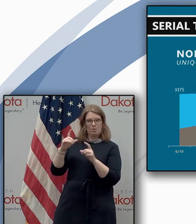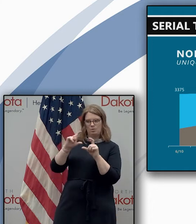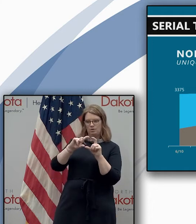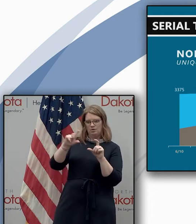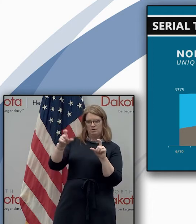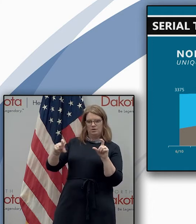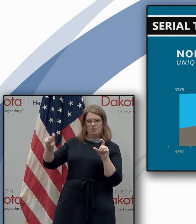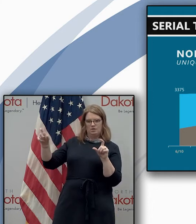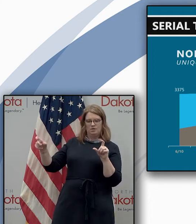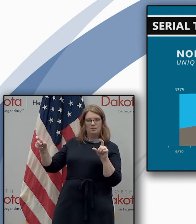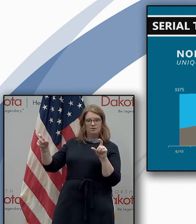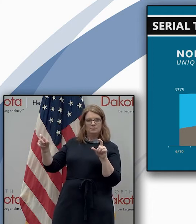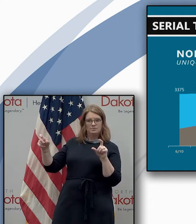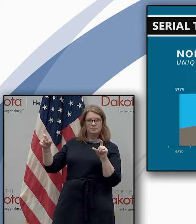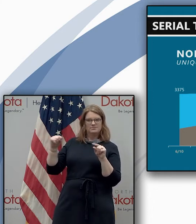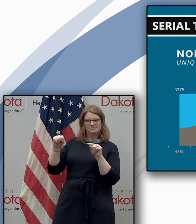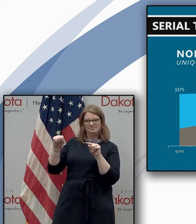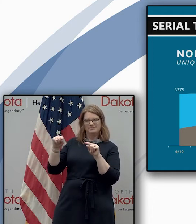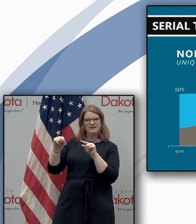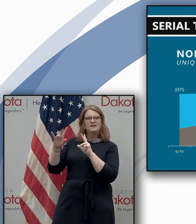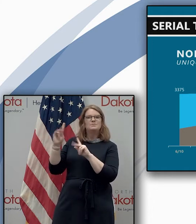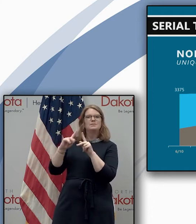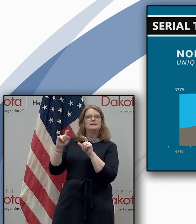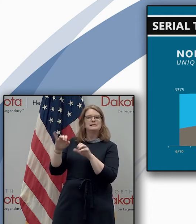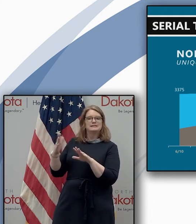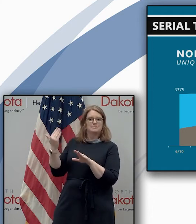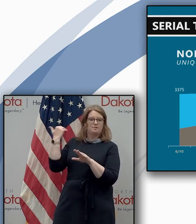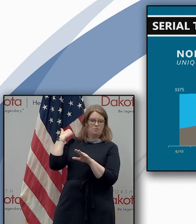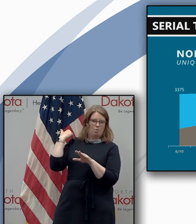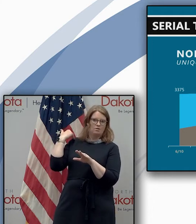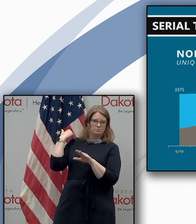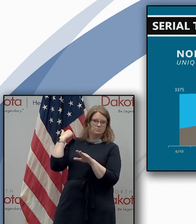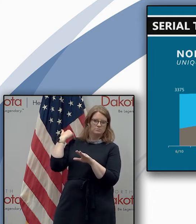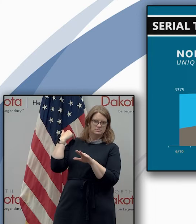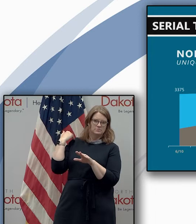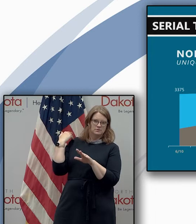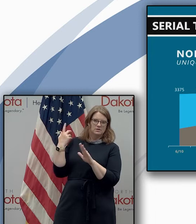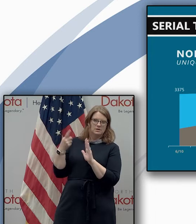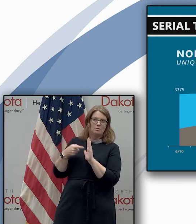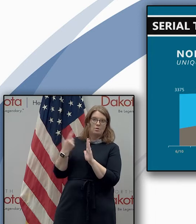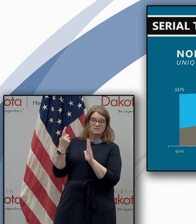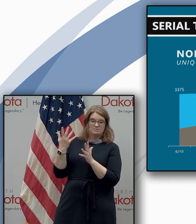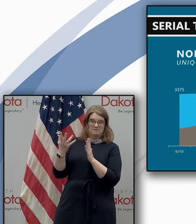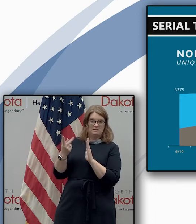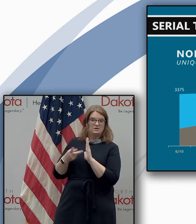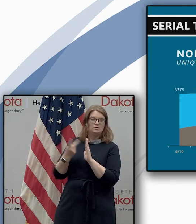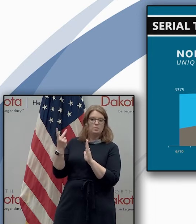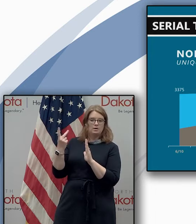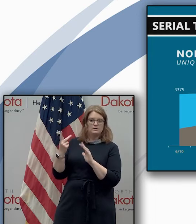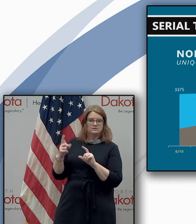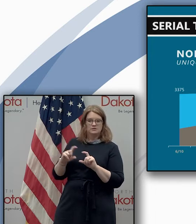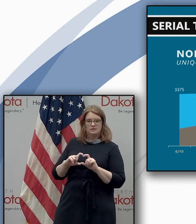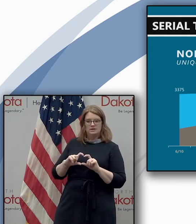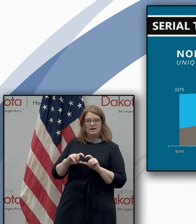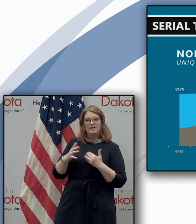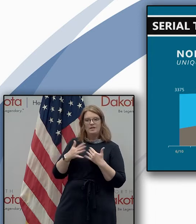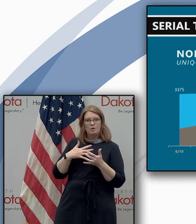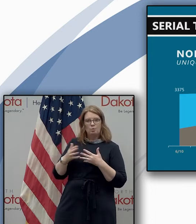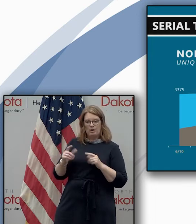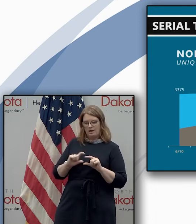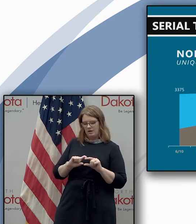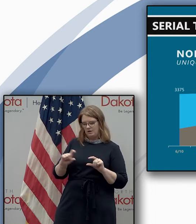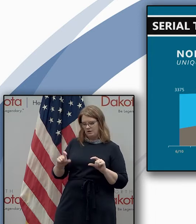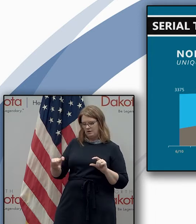represents the people who had been tested previously at least once and were tested again the bottom and the gray represents